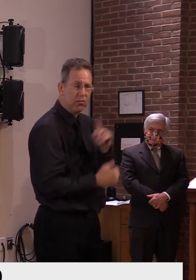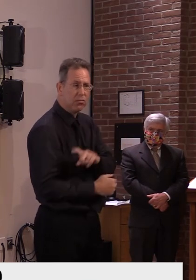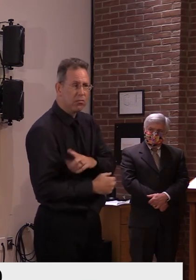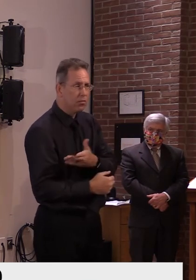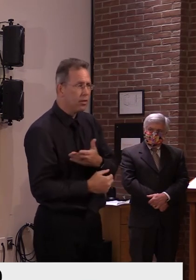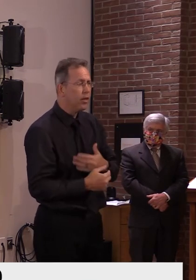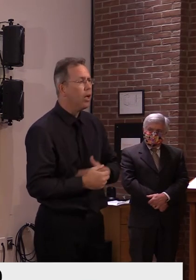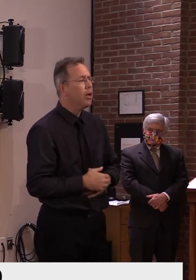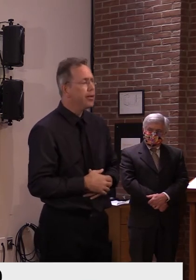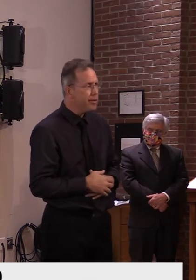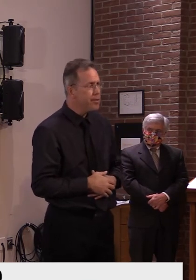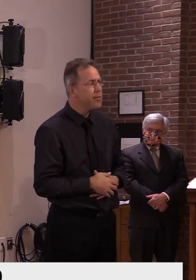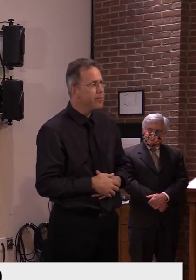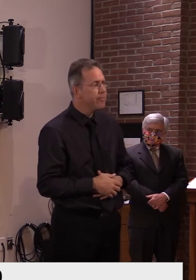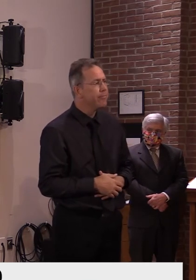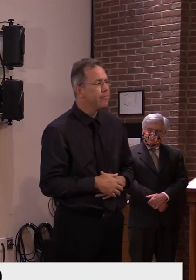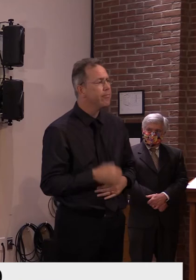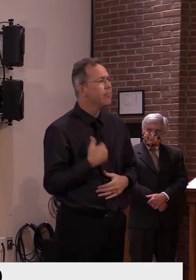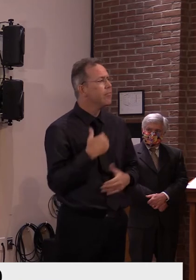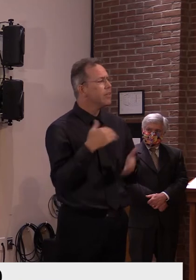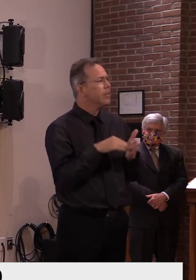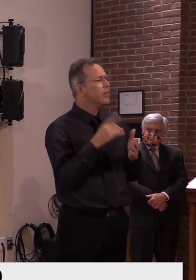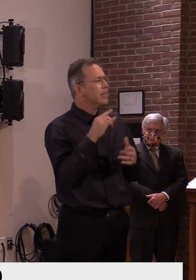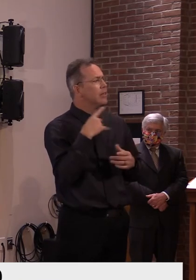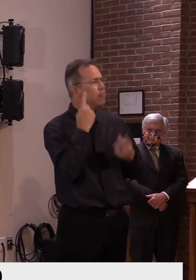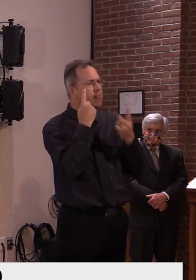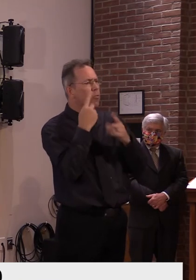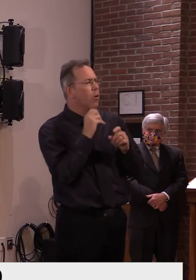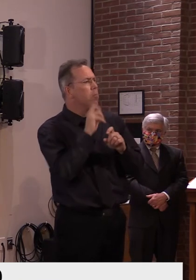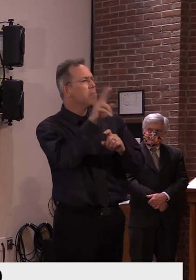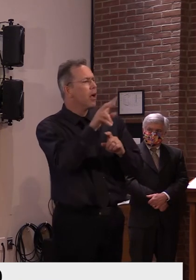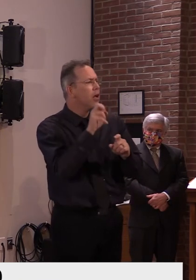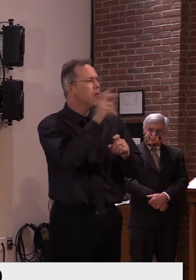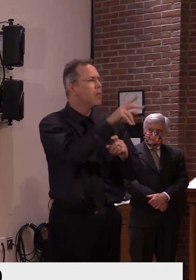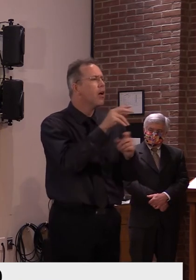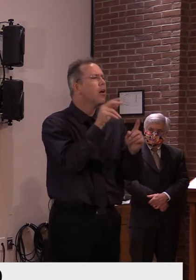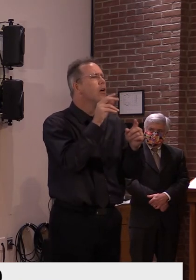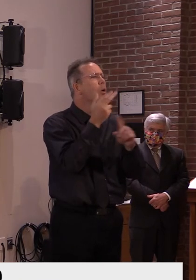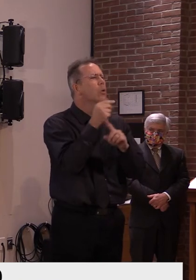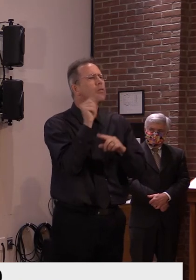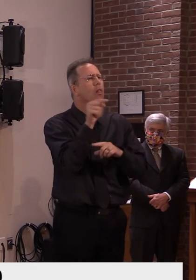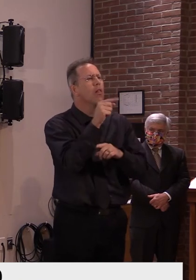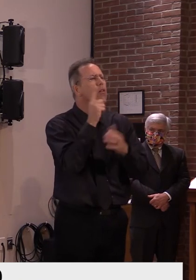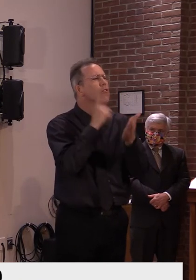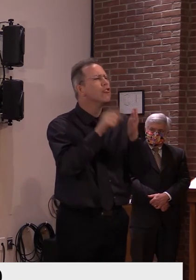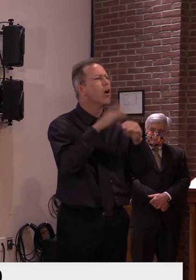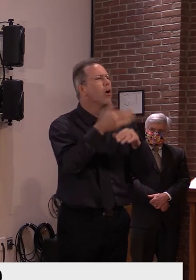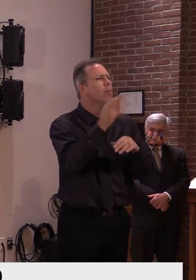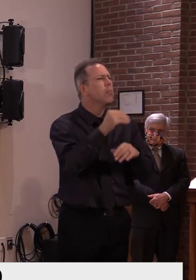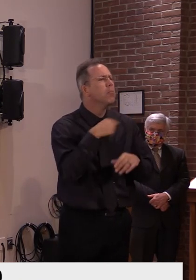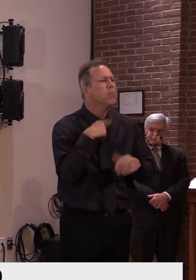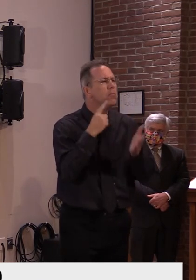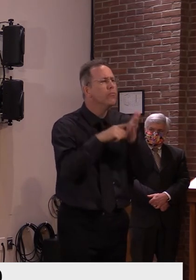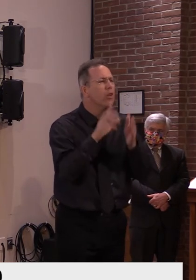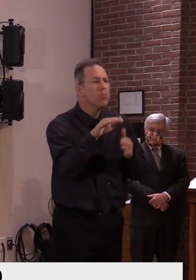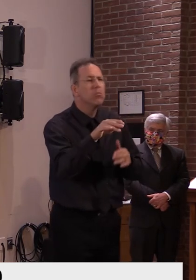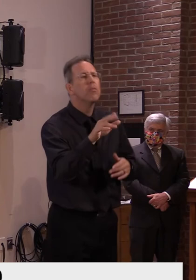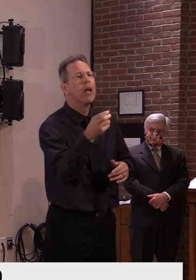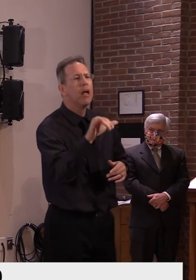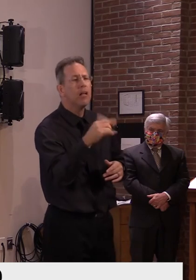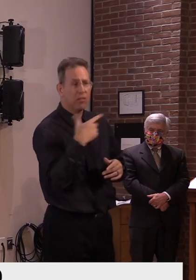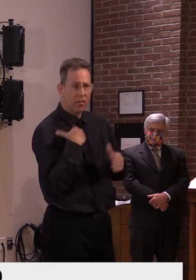trying to go in and, uh, actually dig in just a little bit deeper, uh, to make sure that there is compliance with that certification.